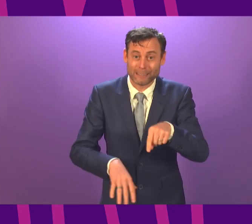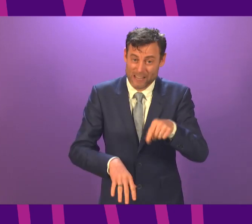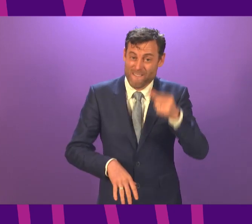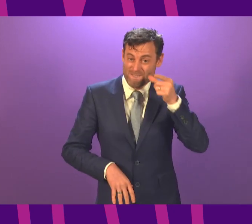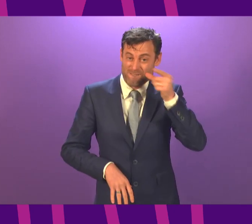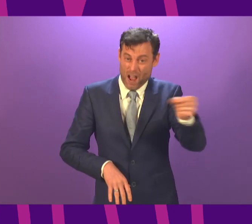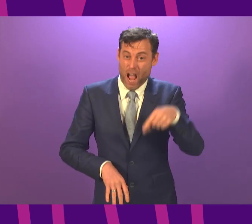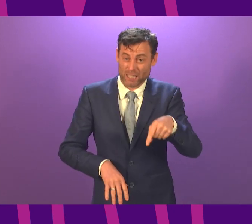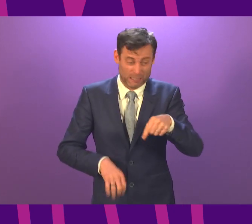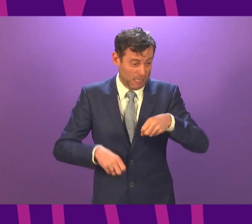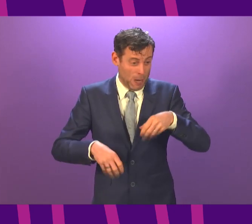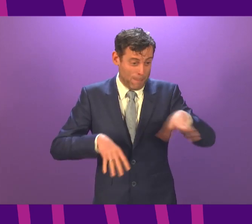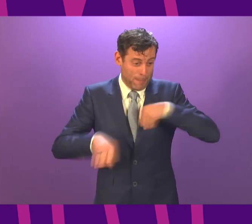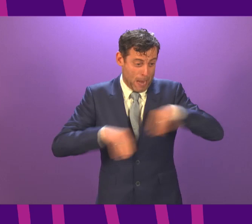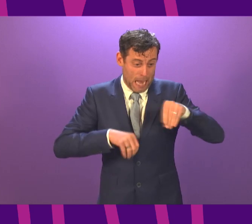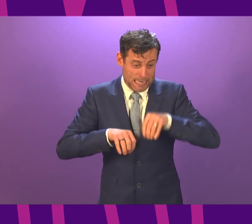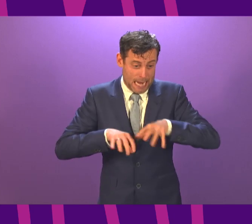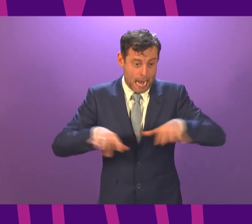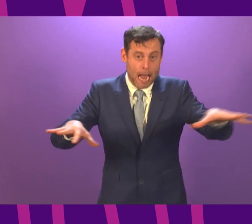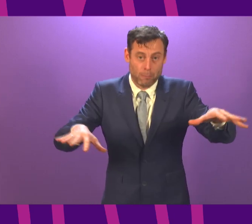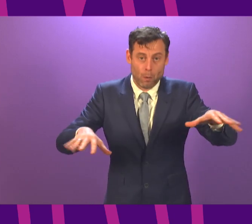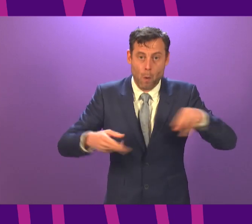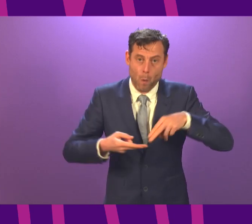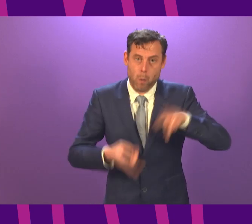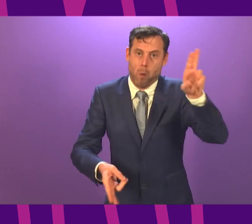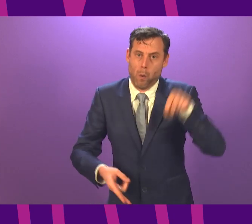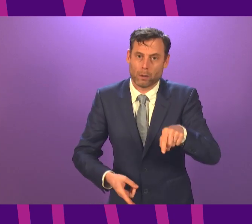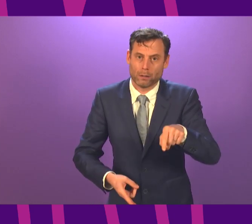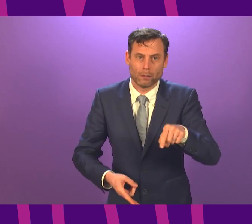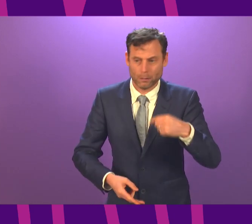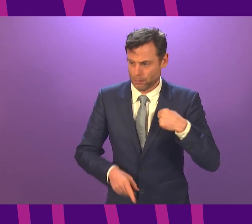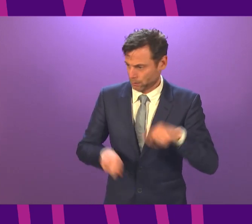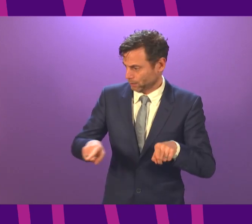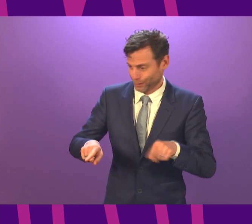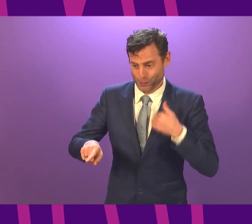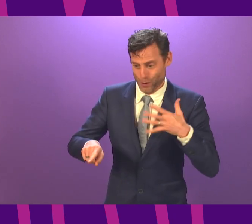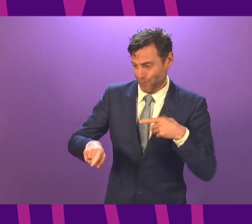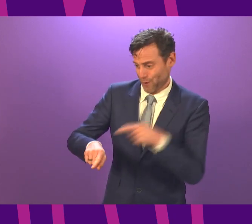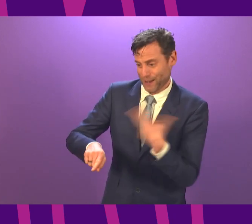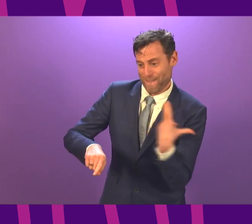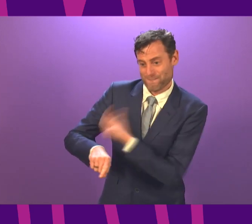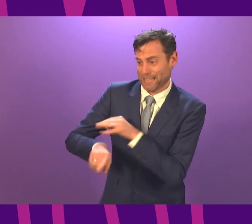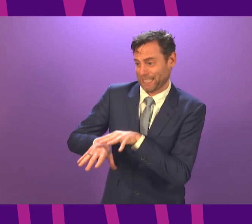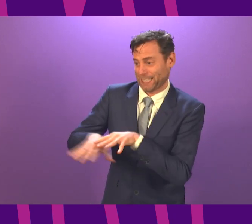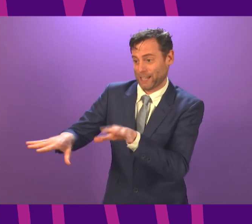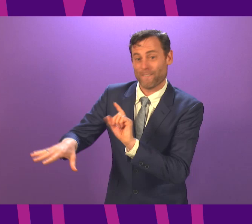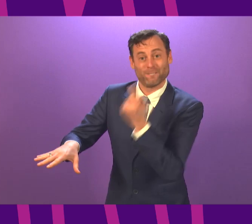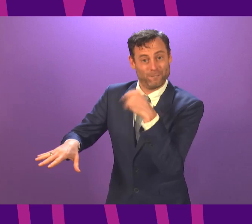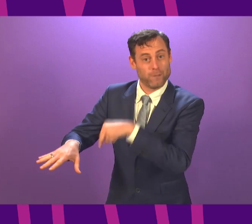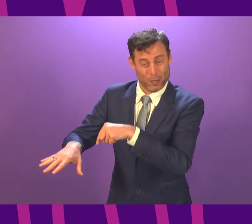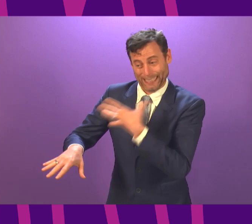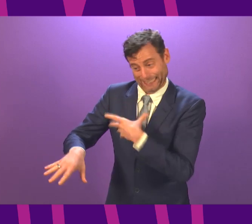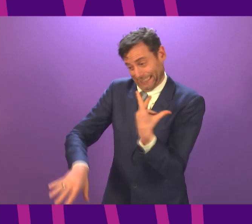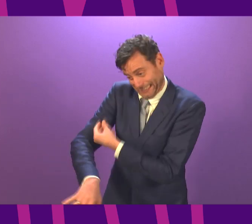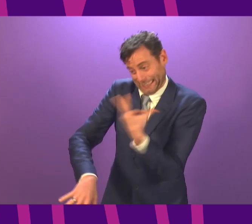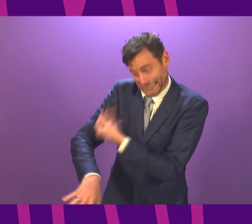up pace in the past couple of weeks. To ensure that the vaccine wins this race, it is essential to speed up vaccination as far